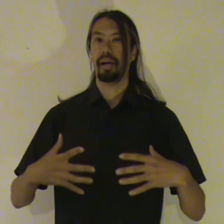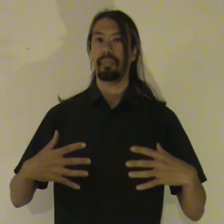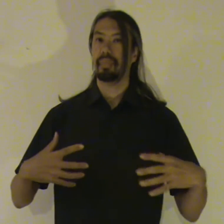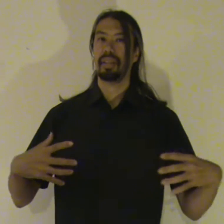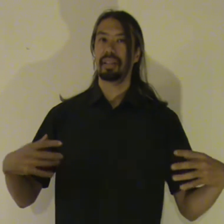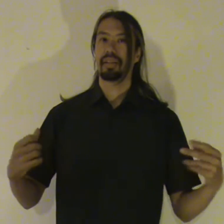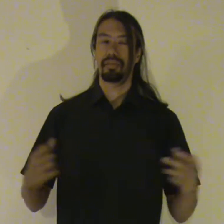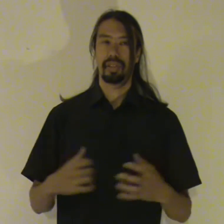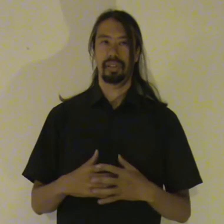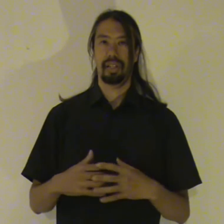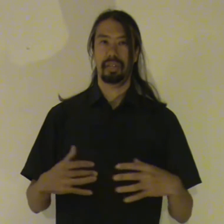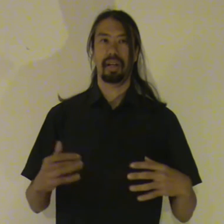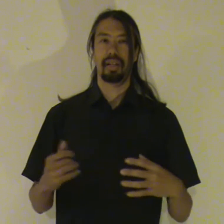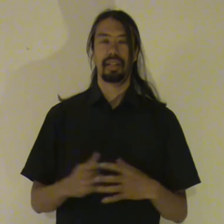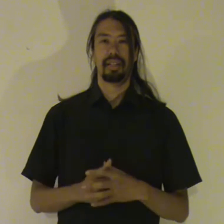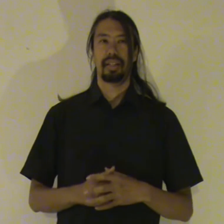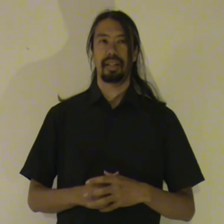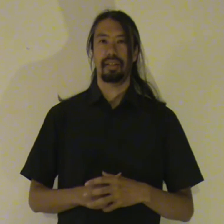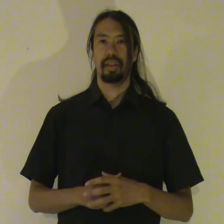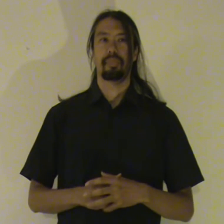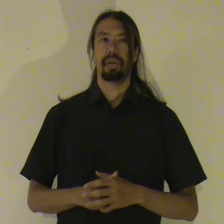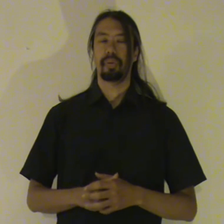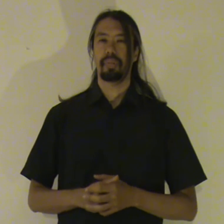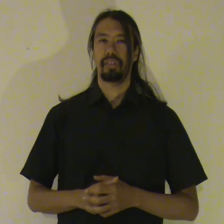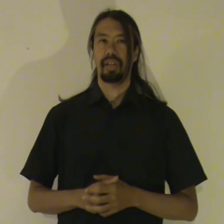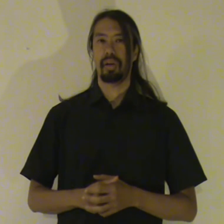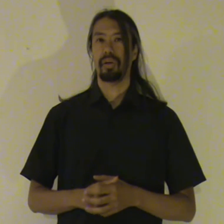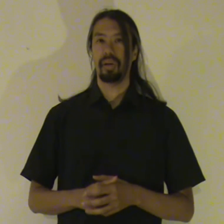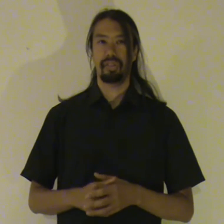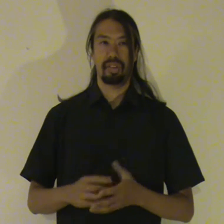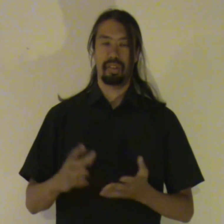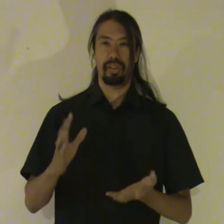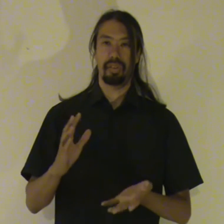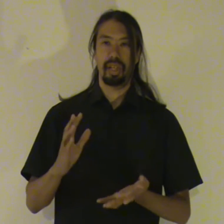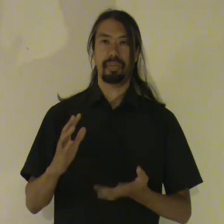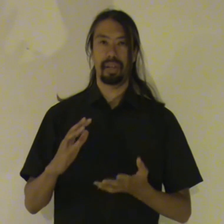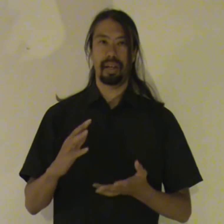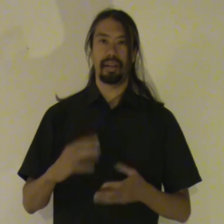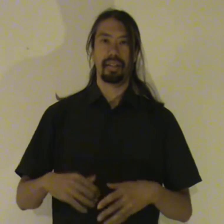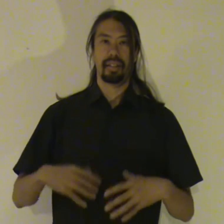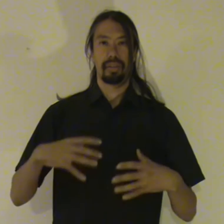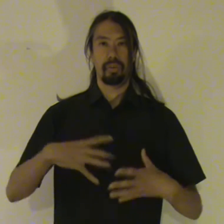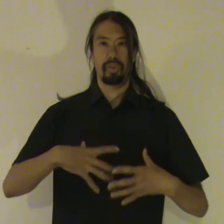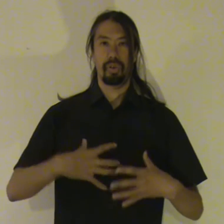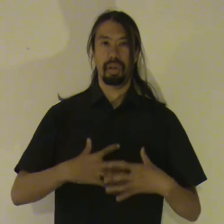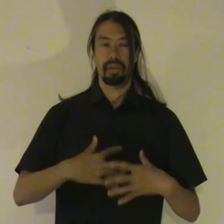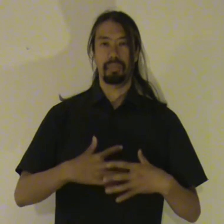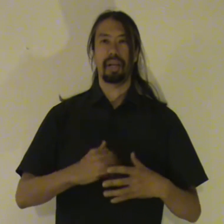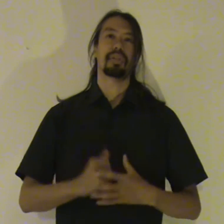covering the chakra. And other people may say oh I see this little demon there who is holding down the